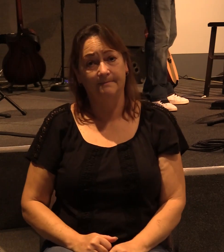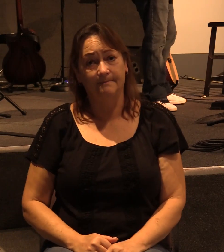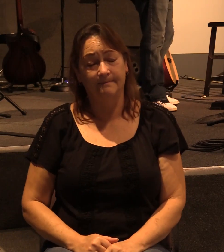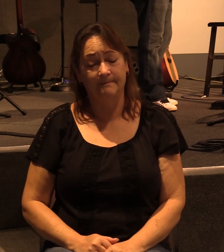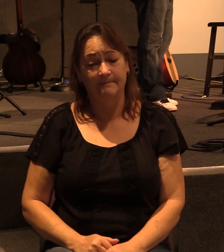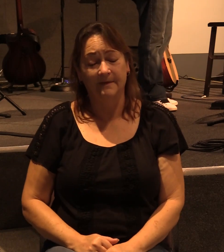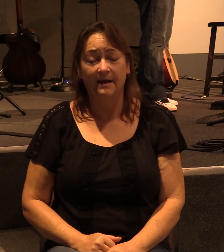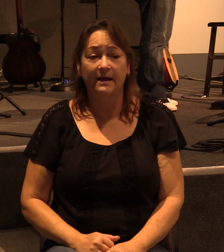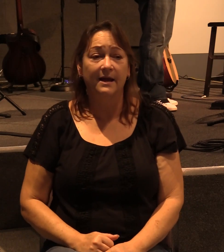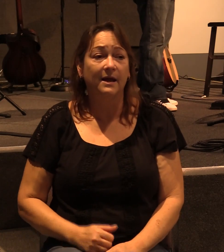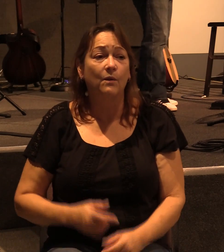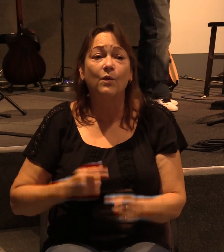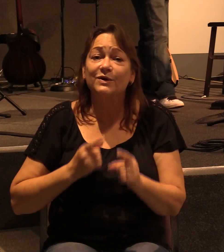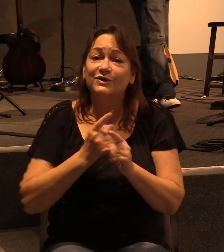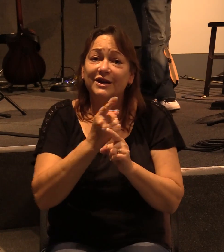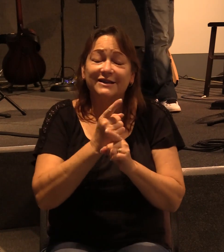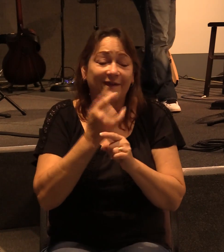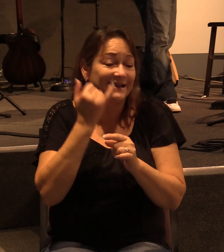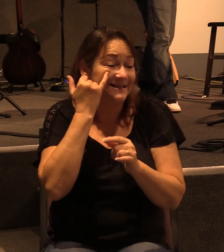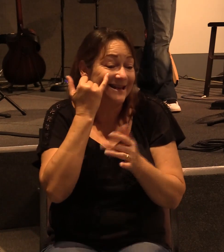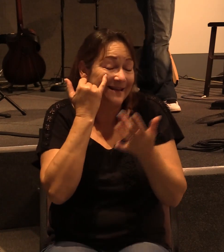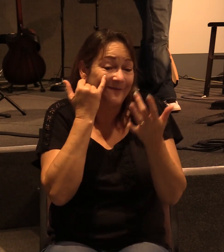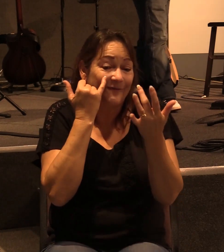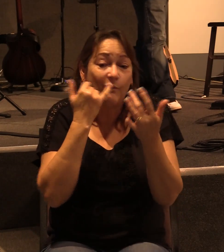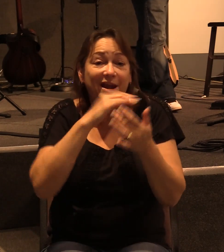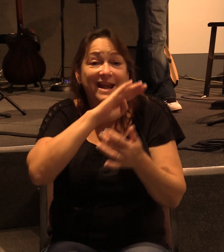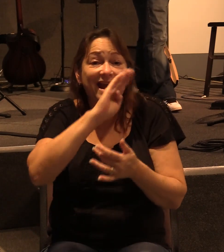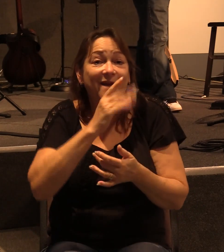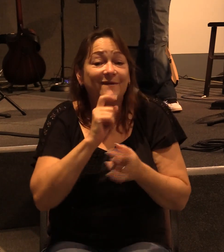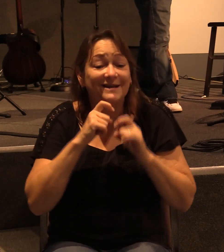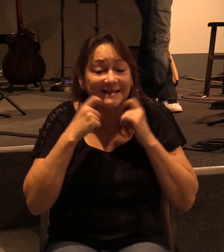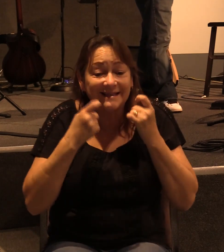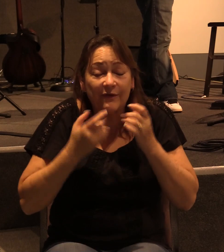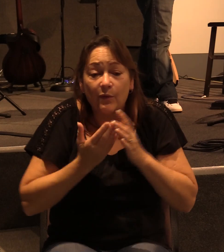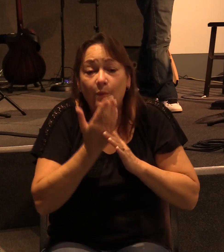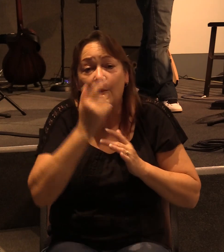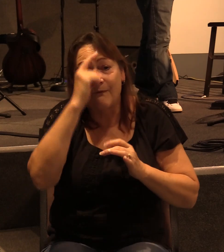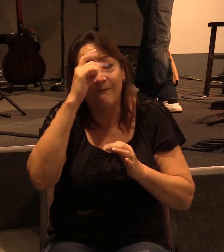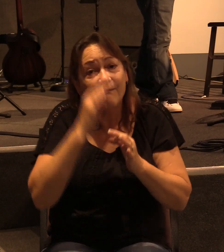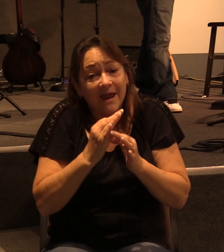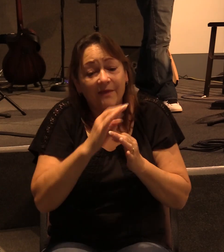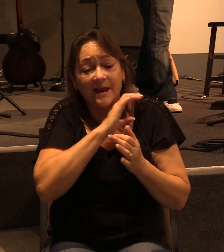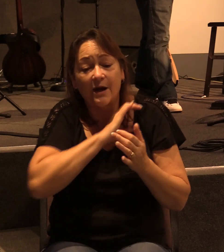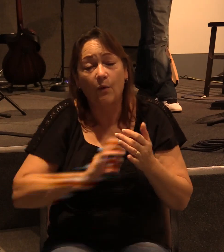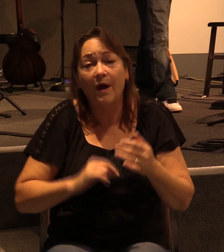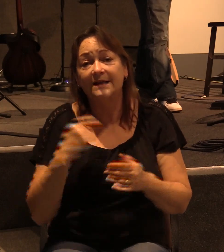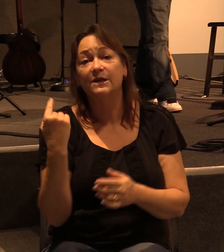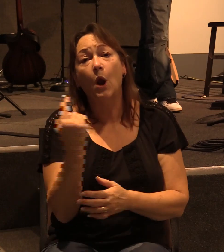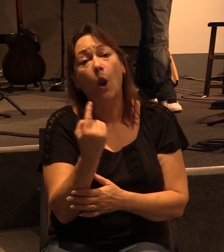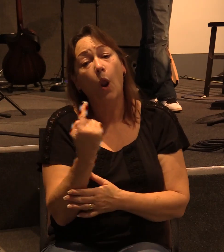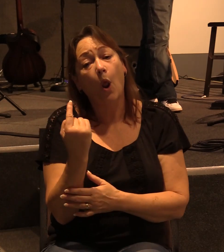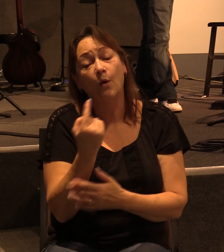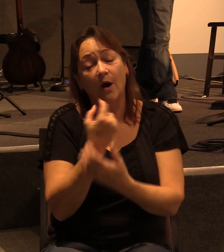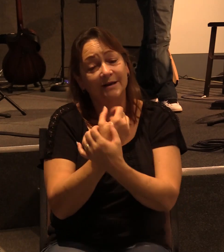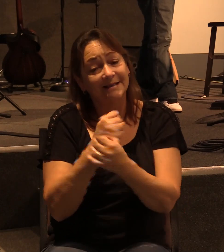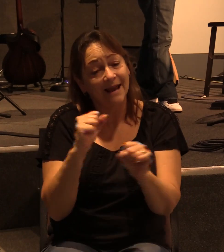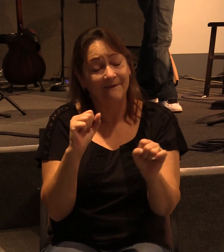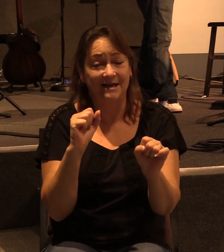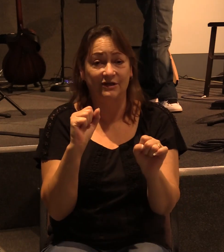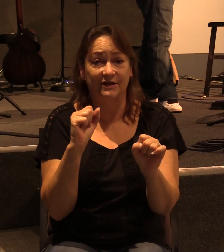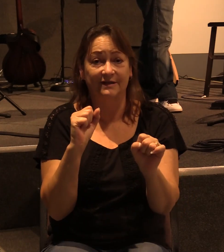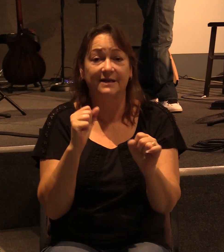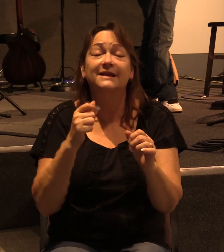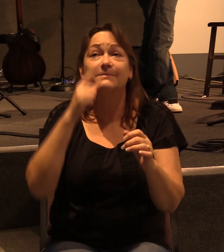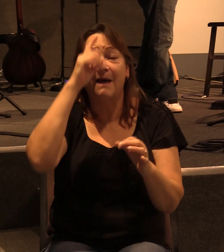okay? We become justified, just as if we never sinned, by faith in Christ alone. Our salvation